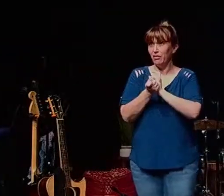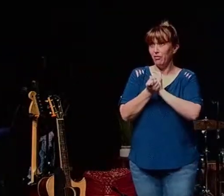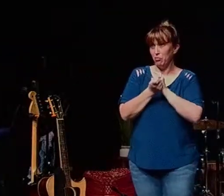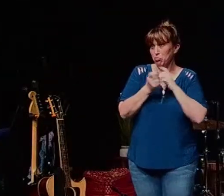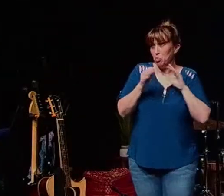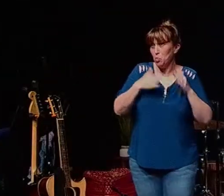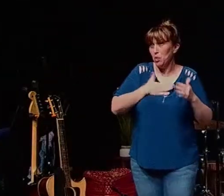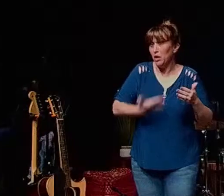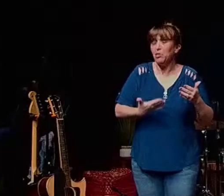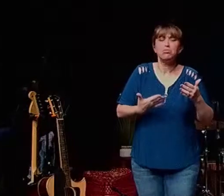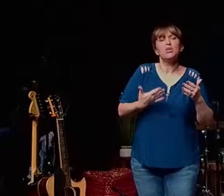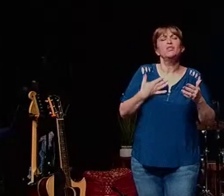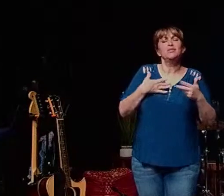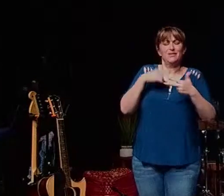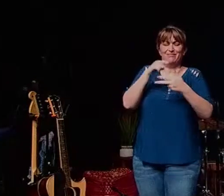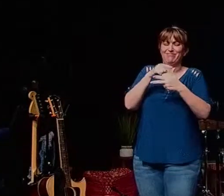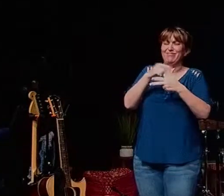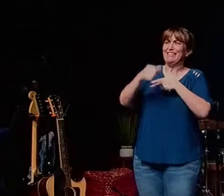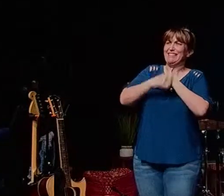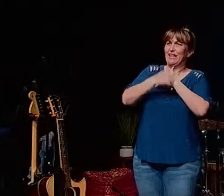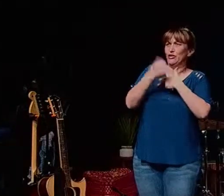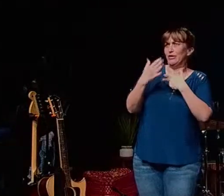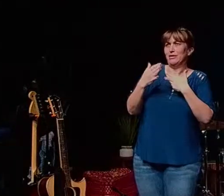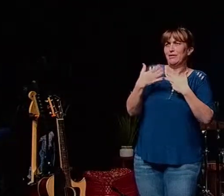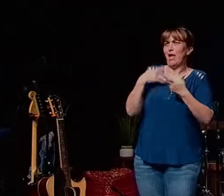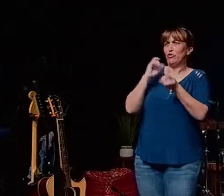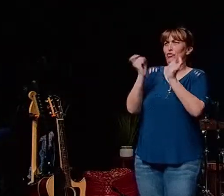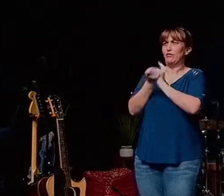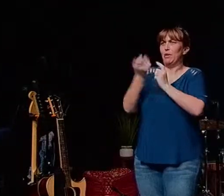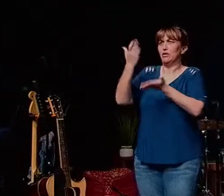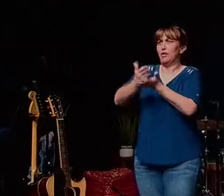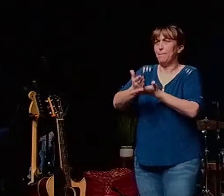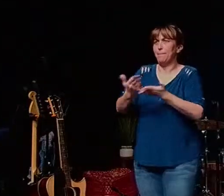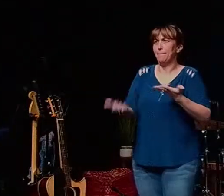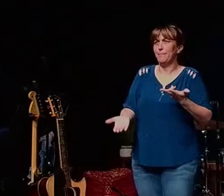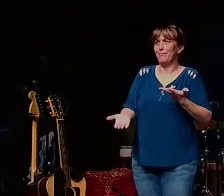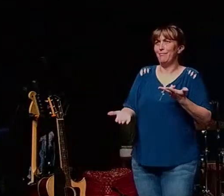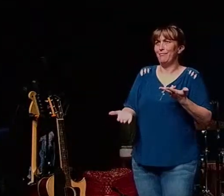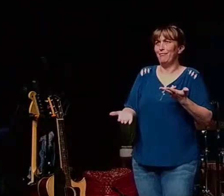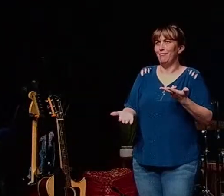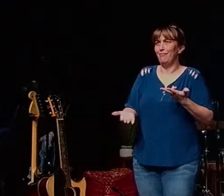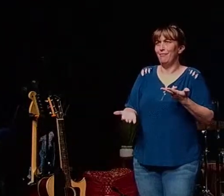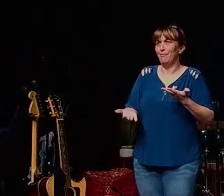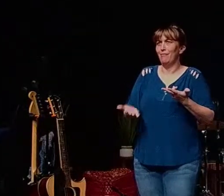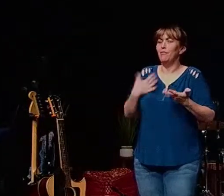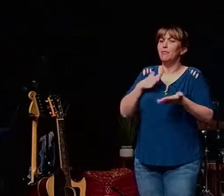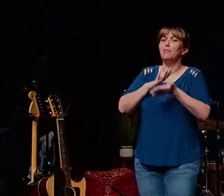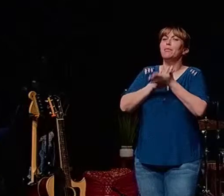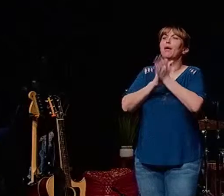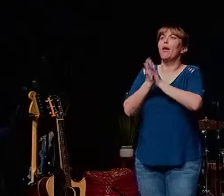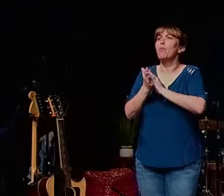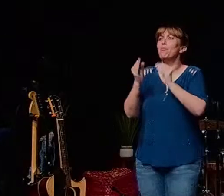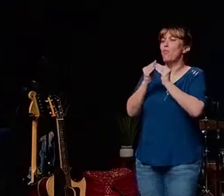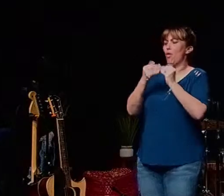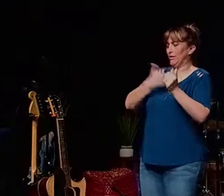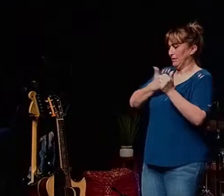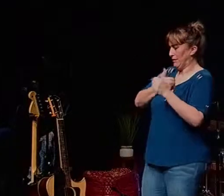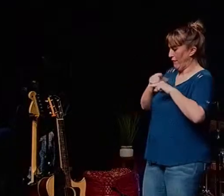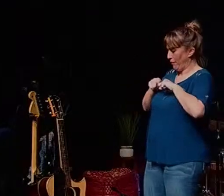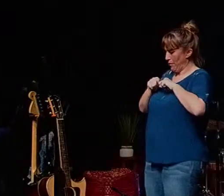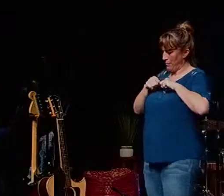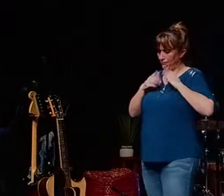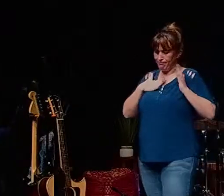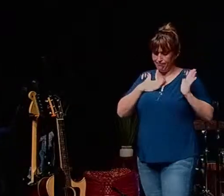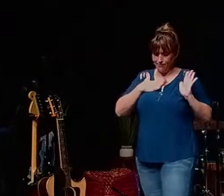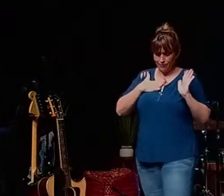because the danger of being an enlightened seeker is that transformation stops as you as you become self-reliant and as you